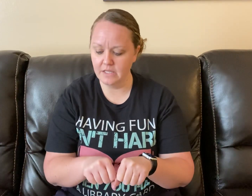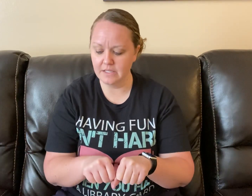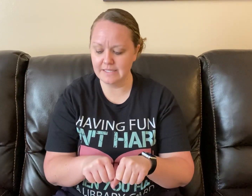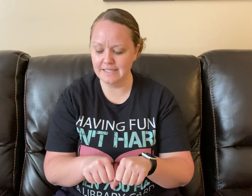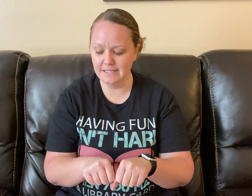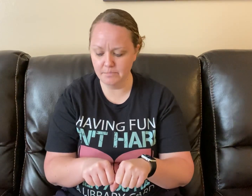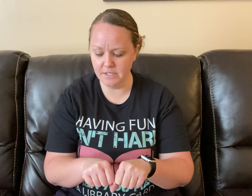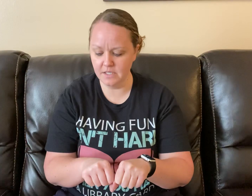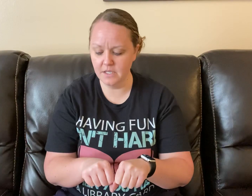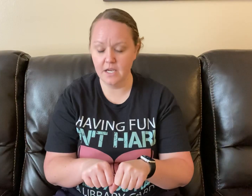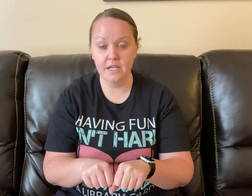Slipping.